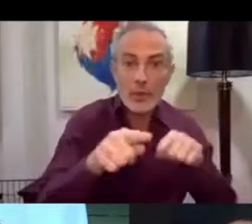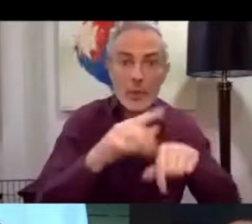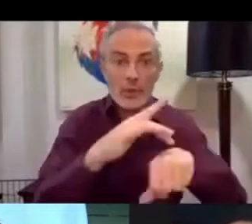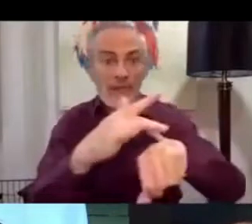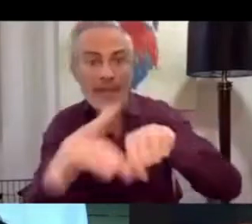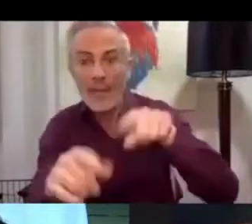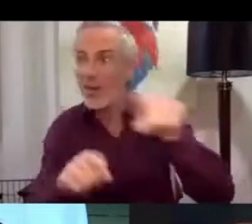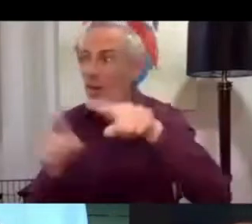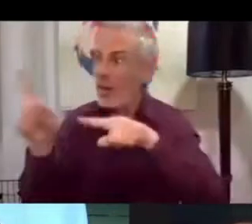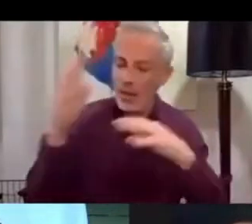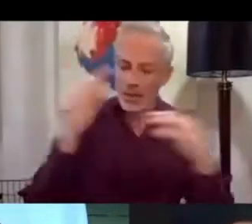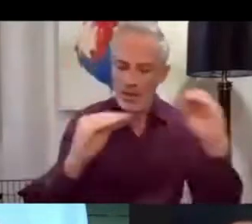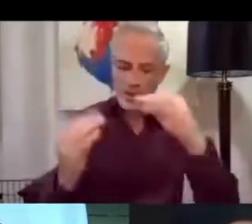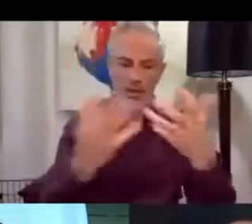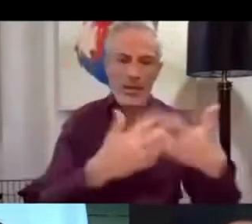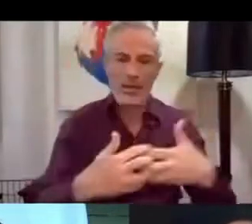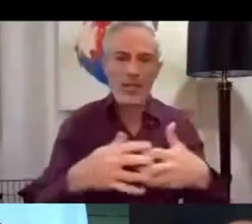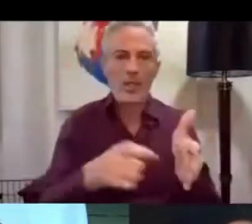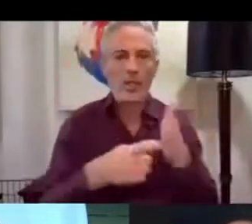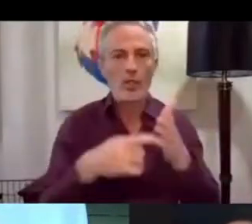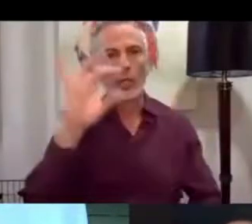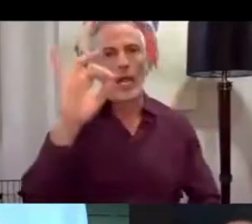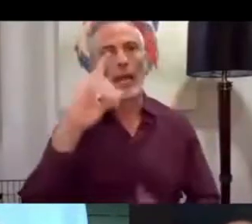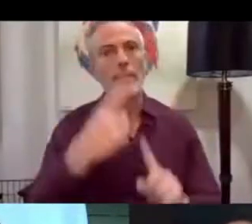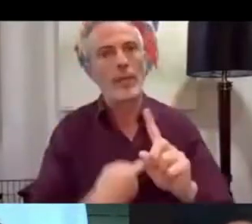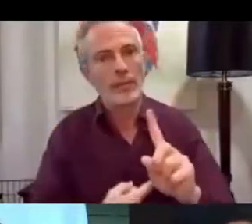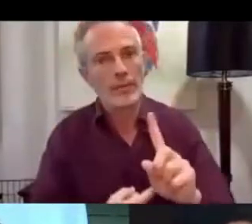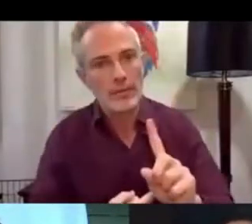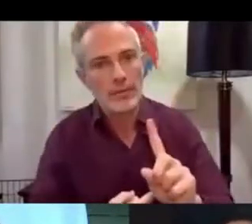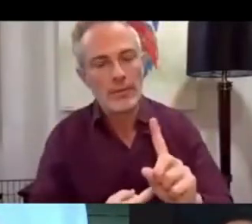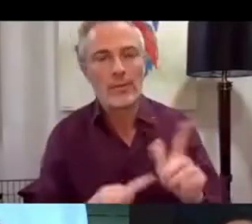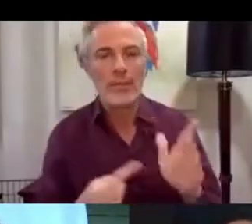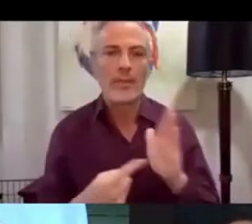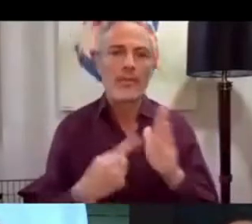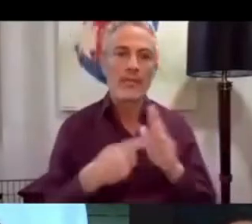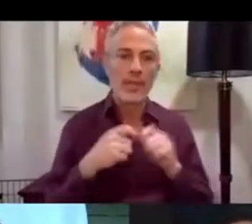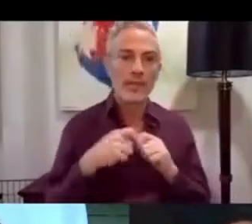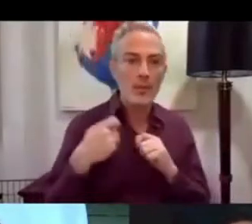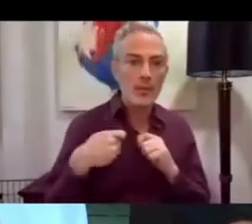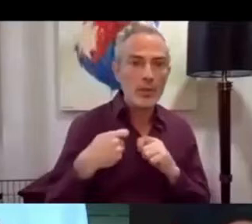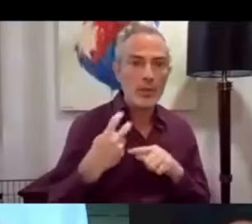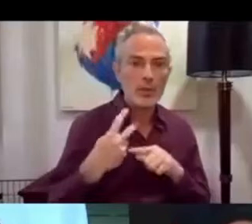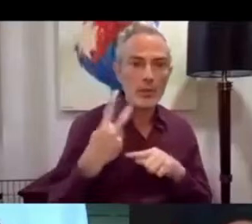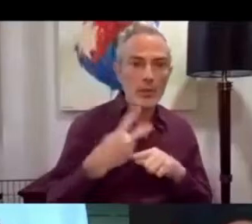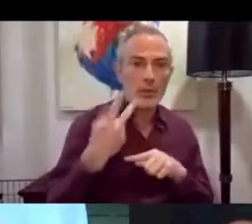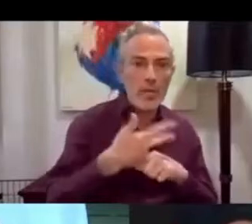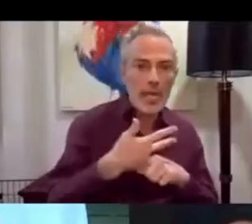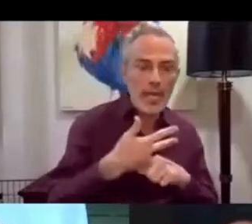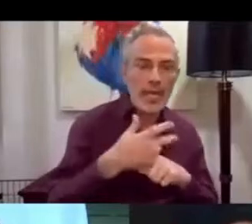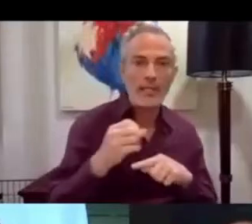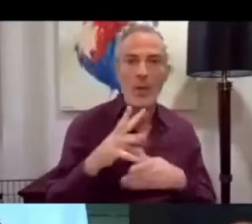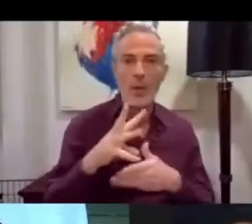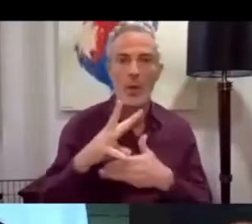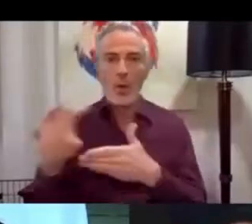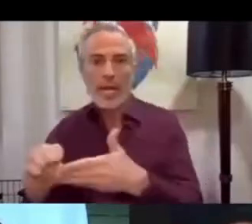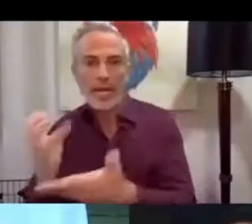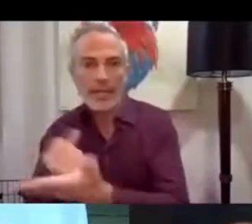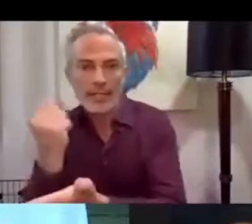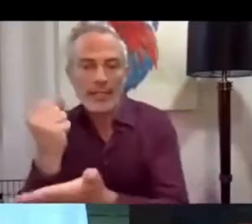then we would shoot two or three days a week and weekends, over the eight, eight months of period of time. And over the